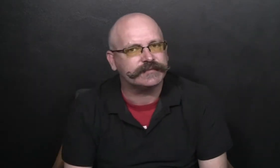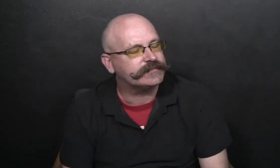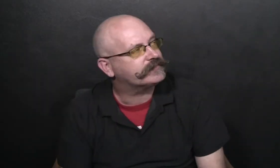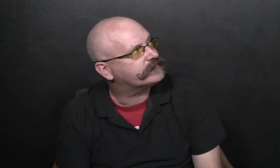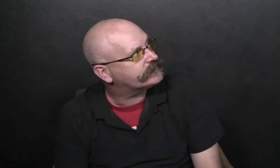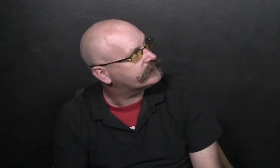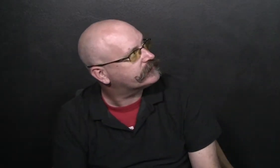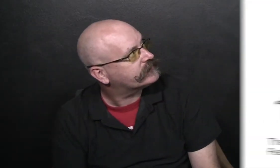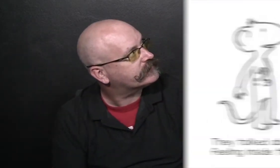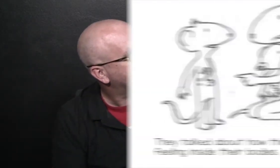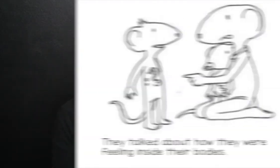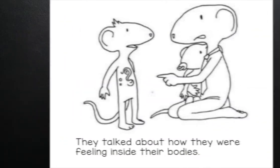they could do.